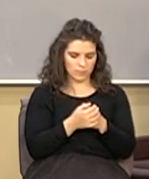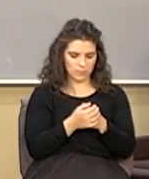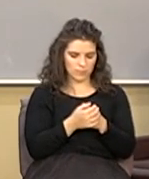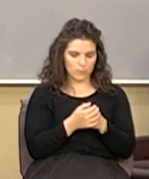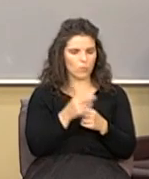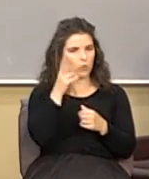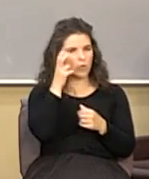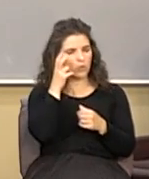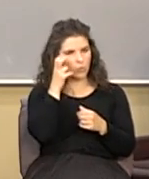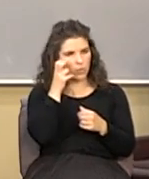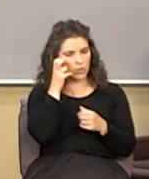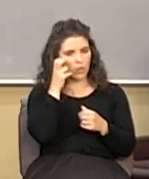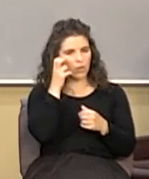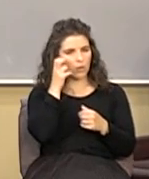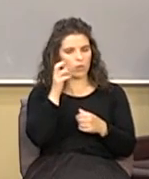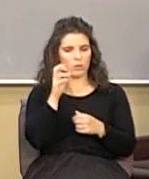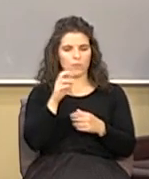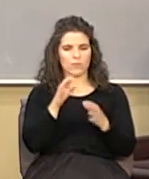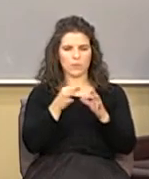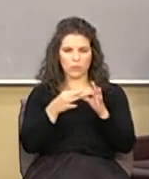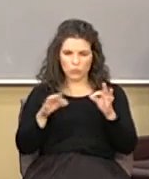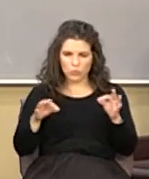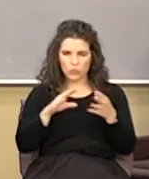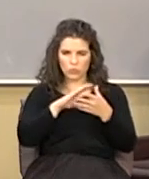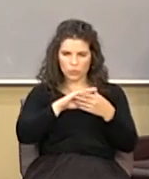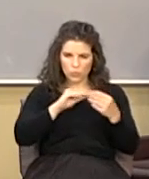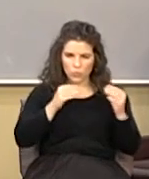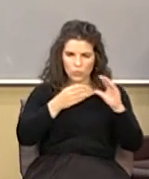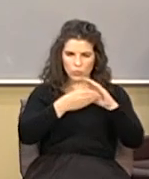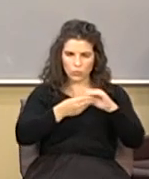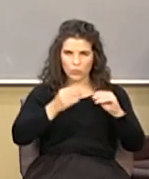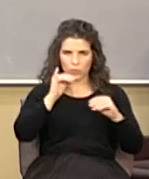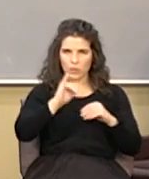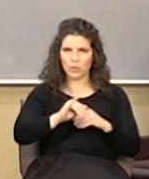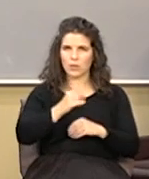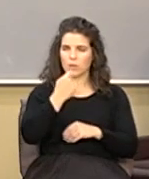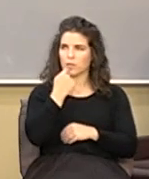when you hear the rhetoric that says